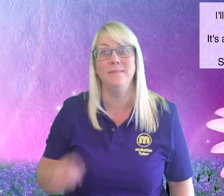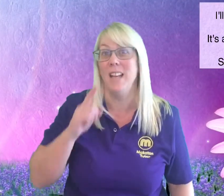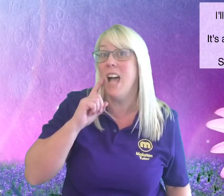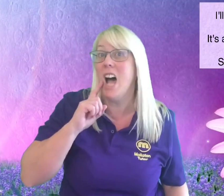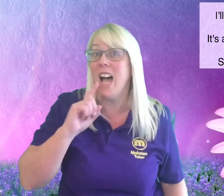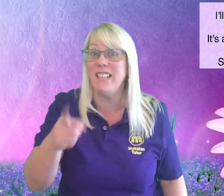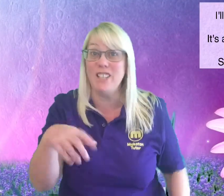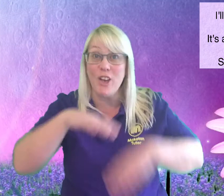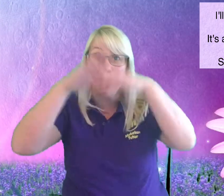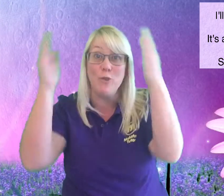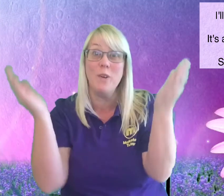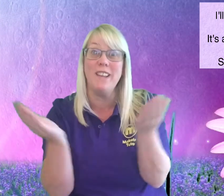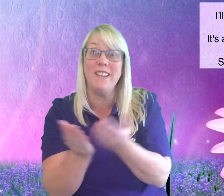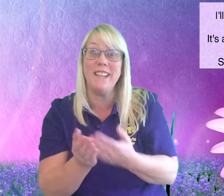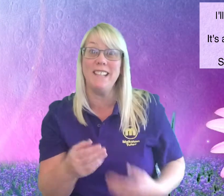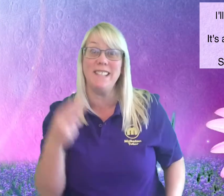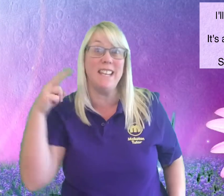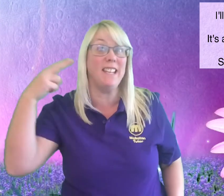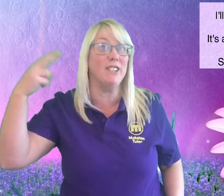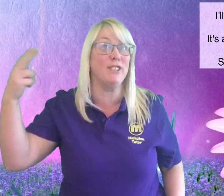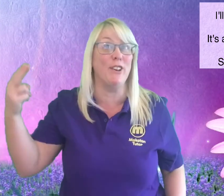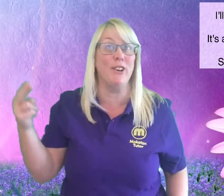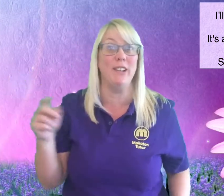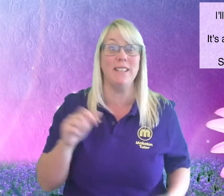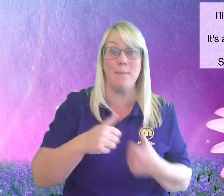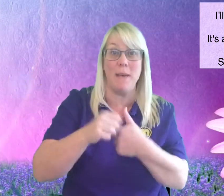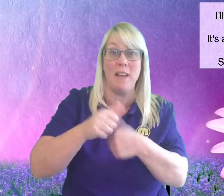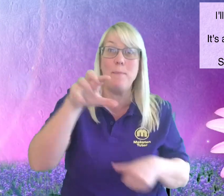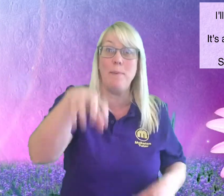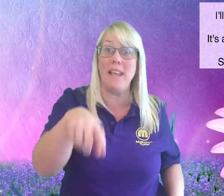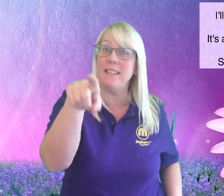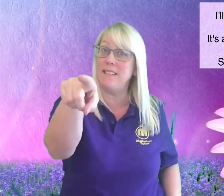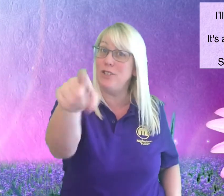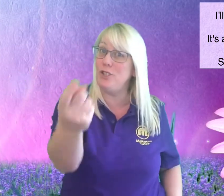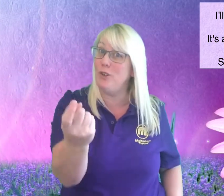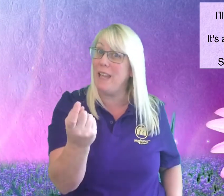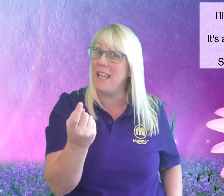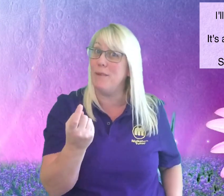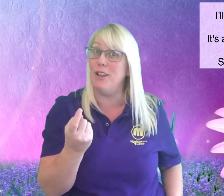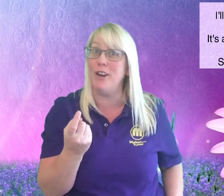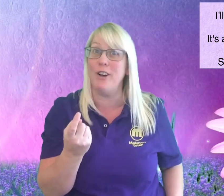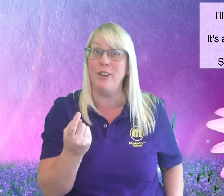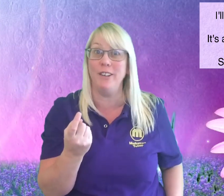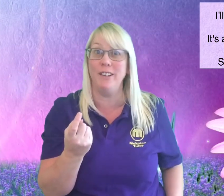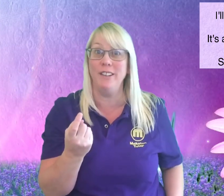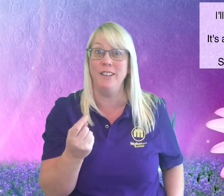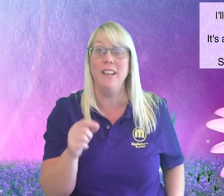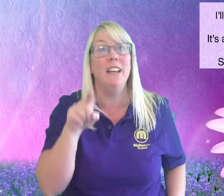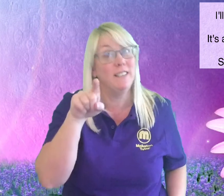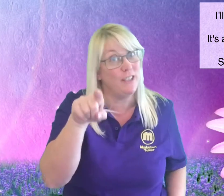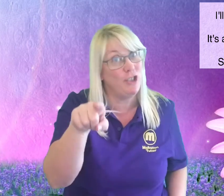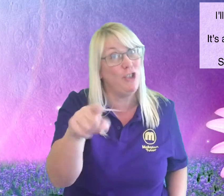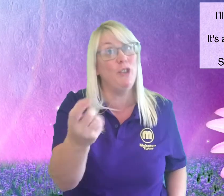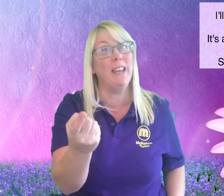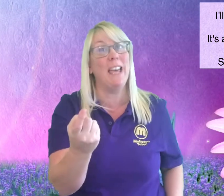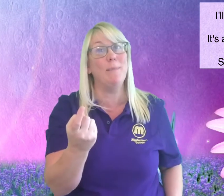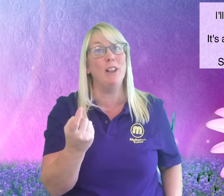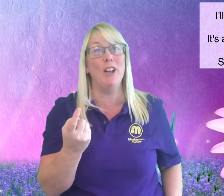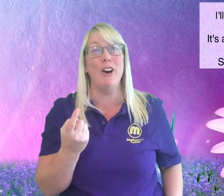I'll tell the world, I'll sing a song It's a better place since you came alone Since you came alone